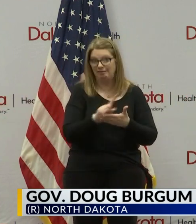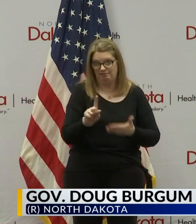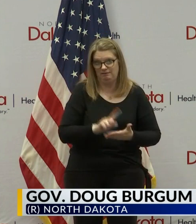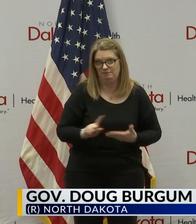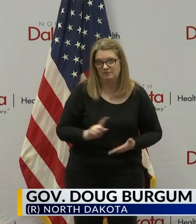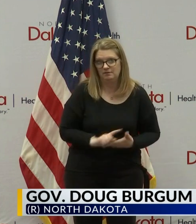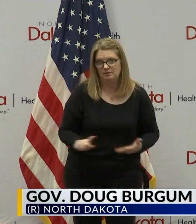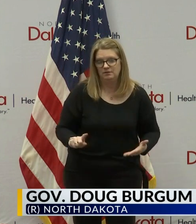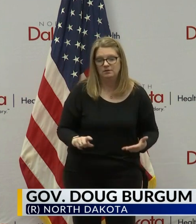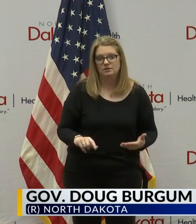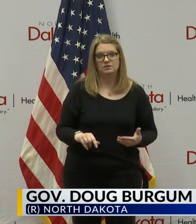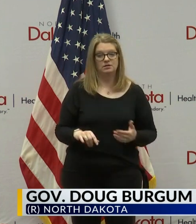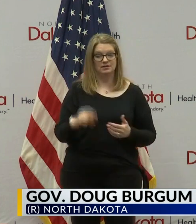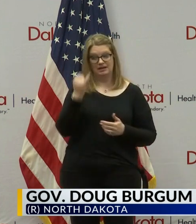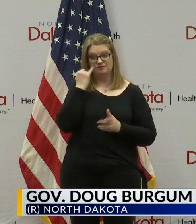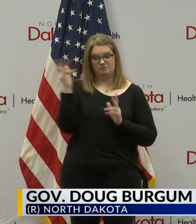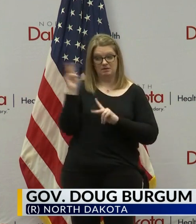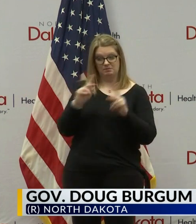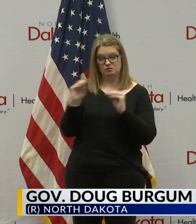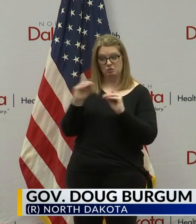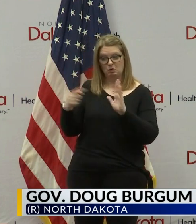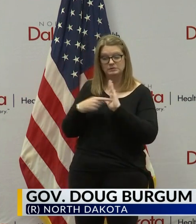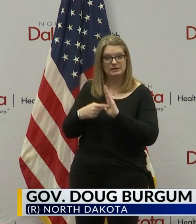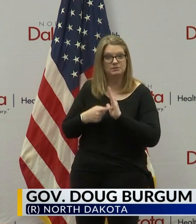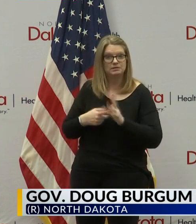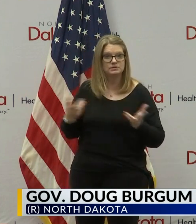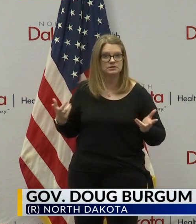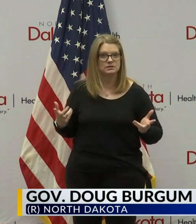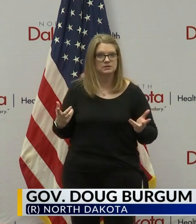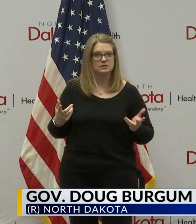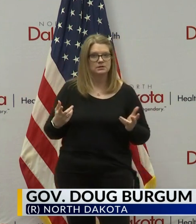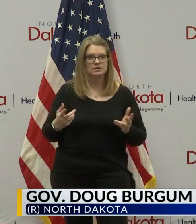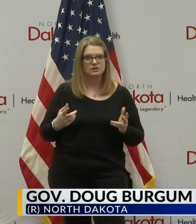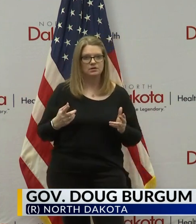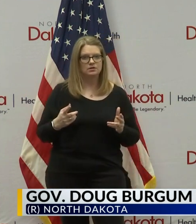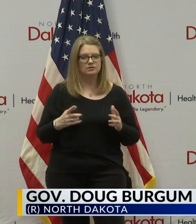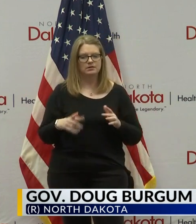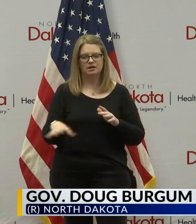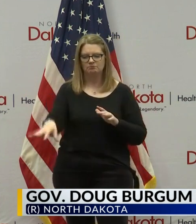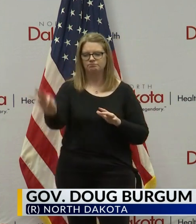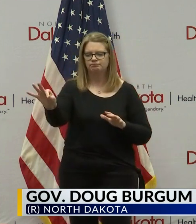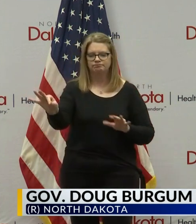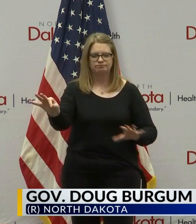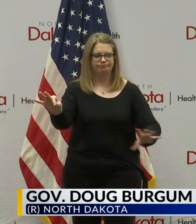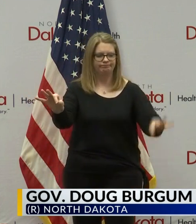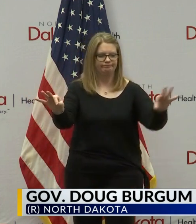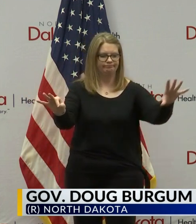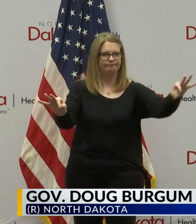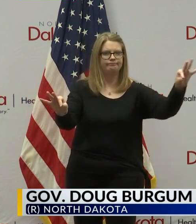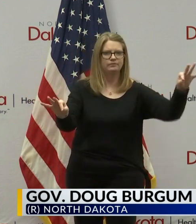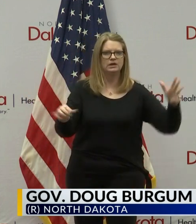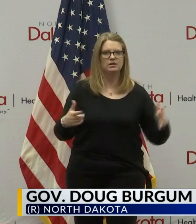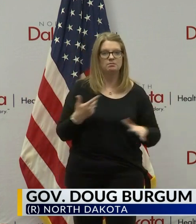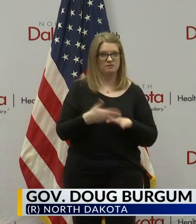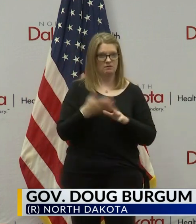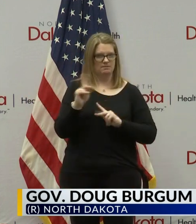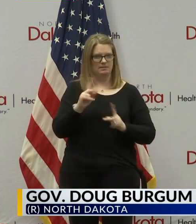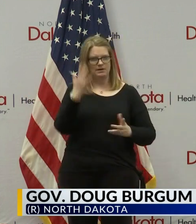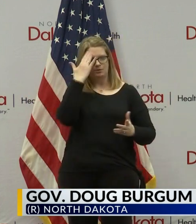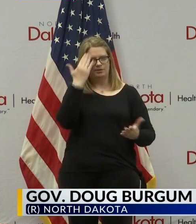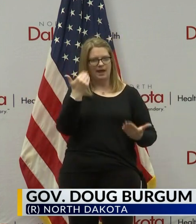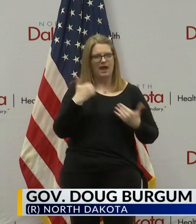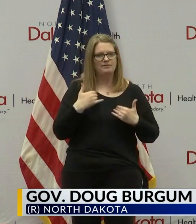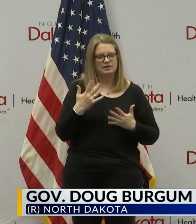even with people that are asymptomatic, to just try to sort of, you would find it before they even know it's here, before people even know they have it. You get